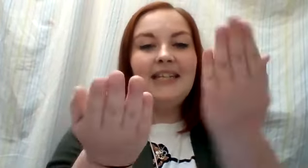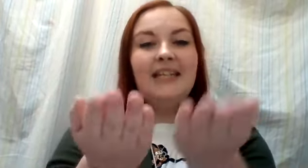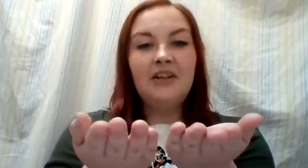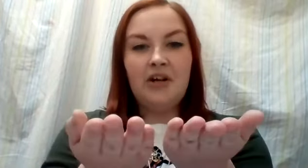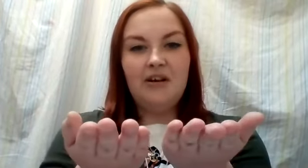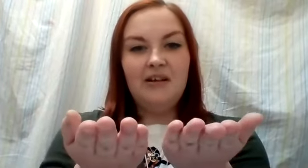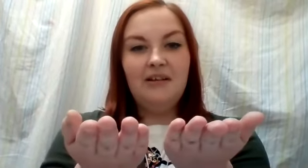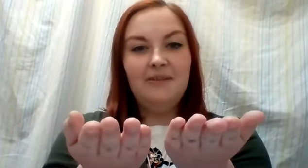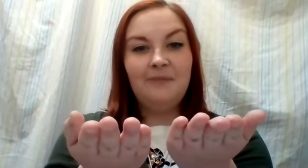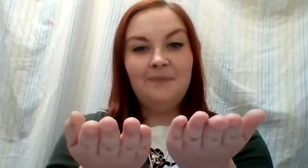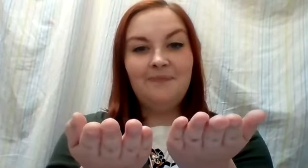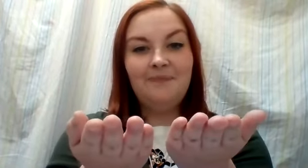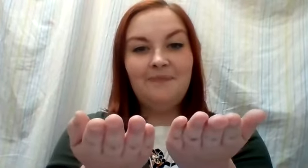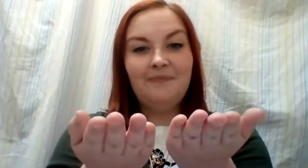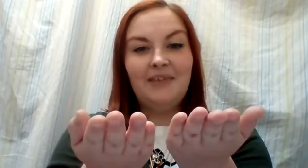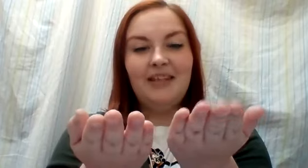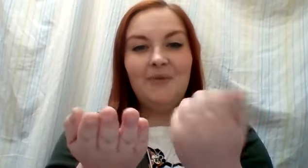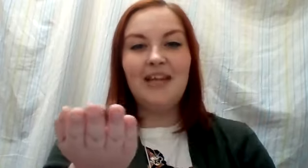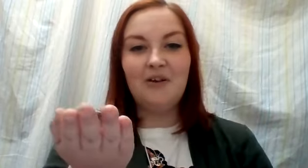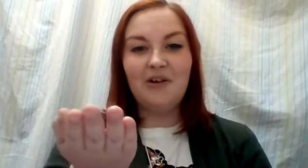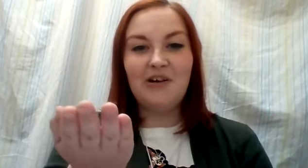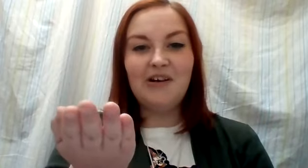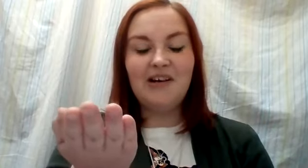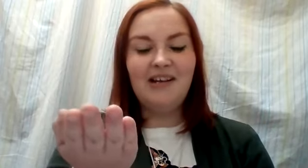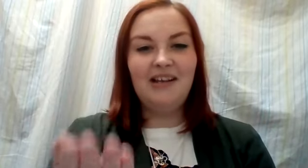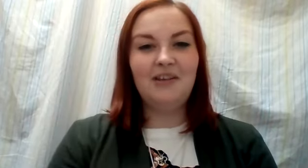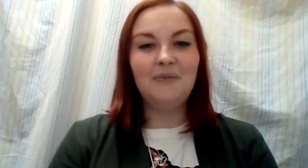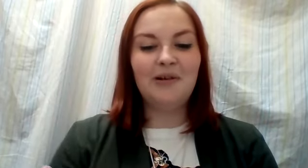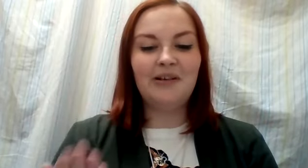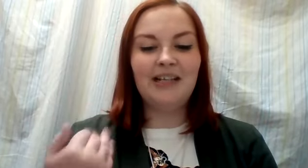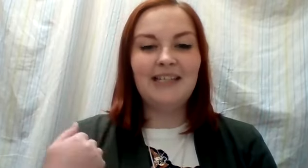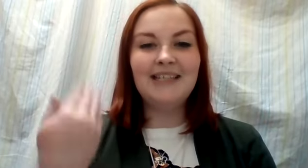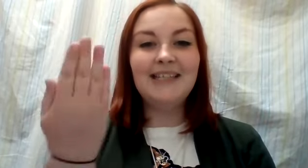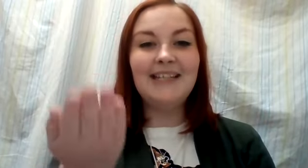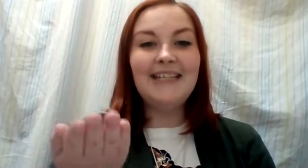Neater. Without R the word is neat.